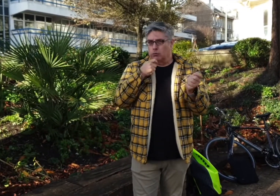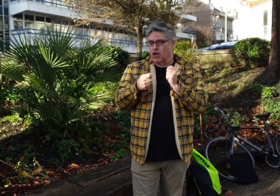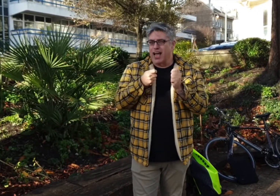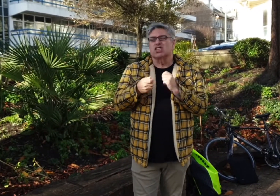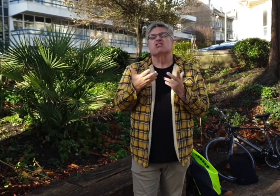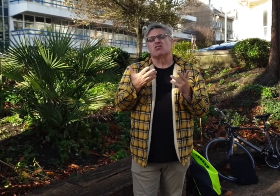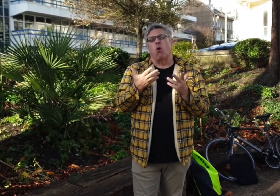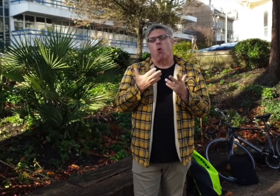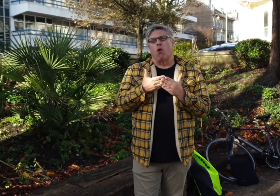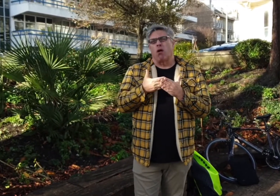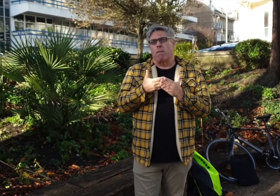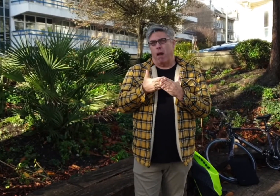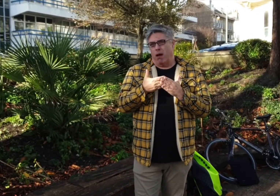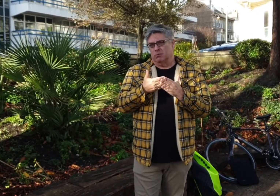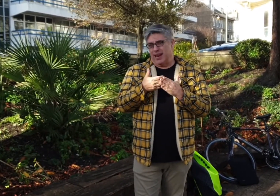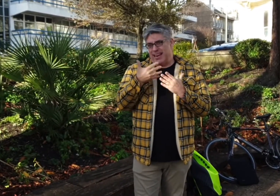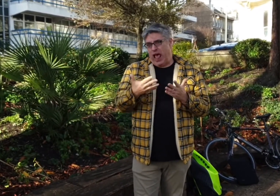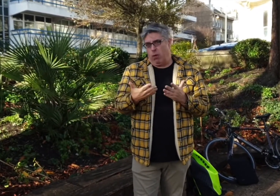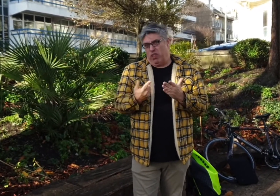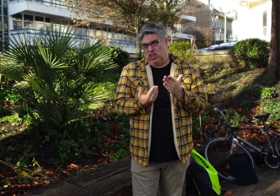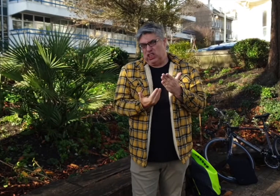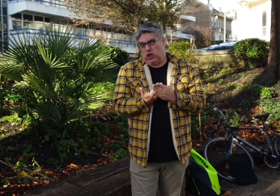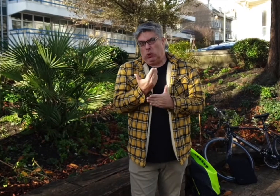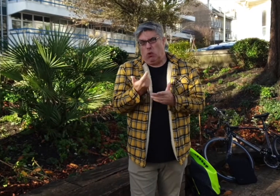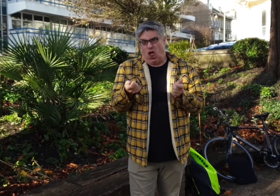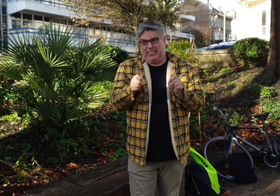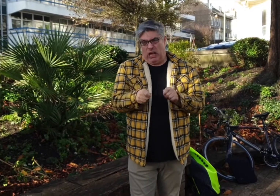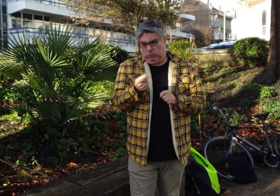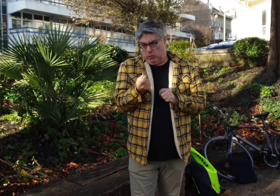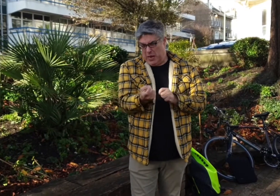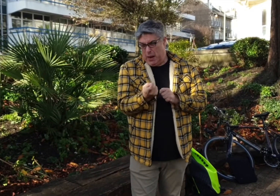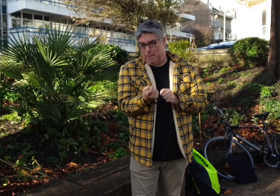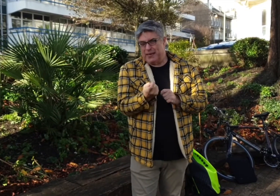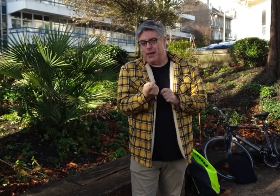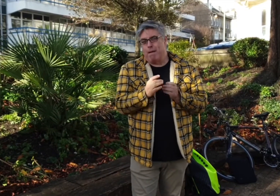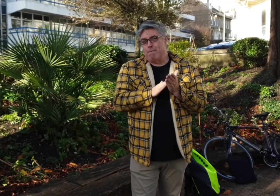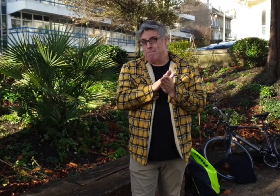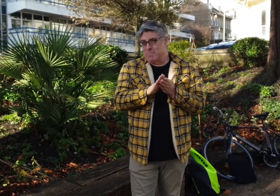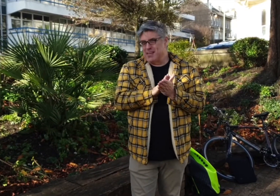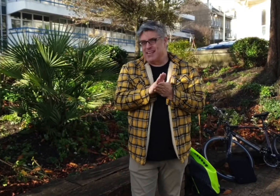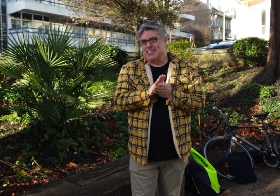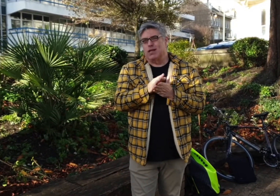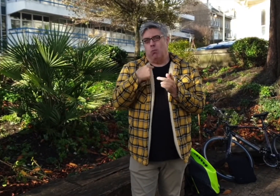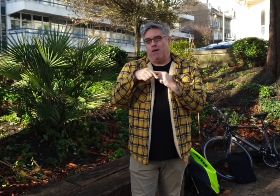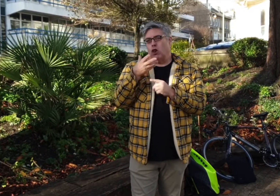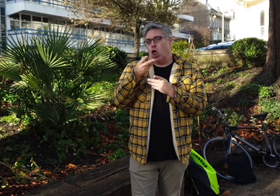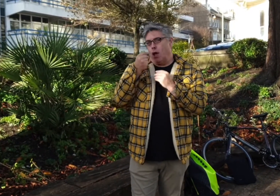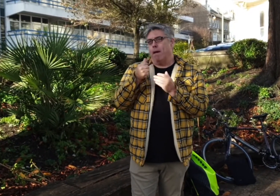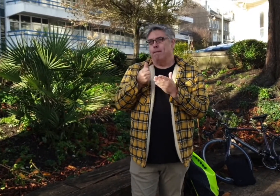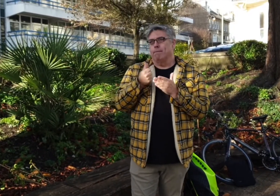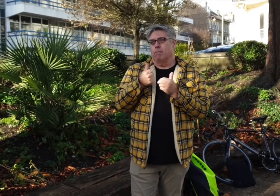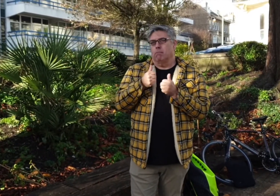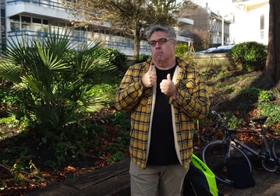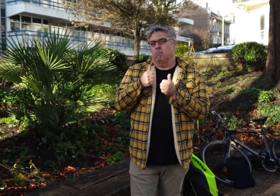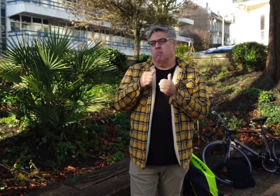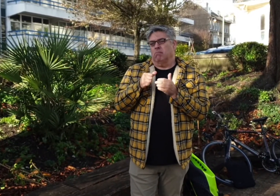But I think we've managed to learn an awful lot in terms of the changes that we've needed to make. But there's another lockdown coming now. So